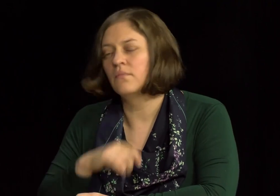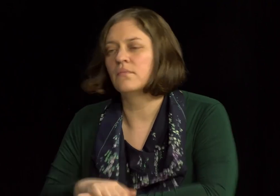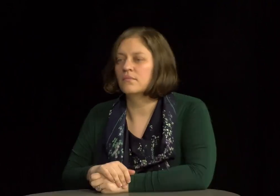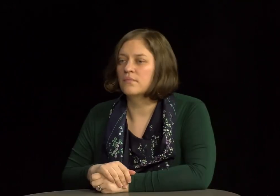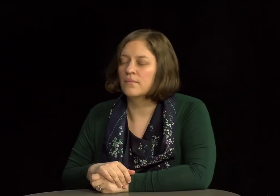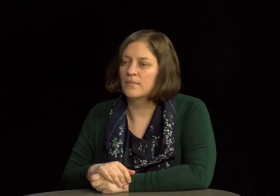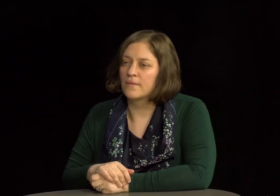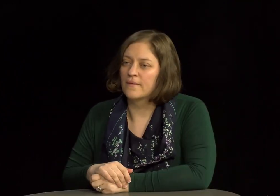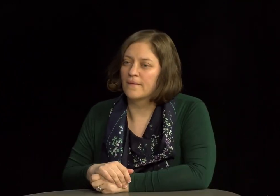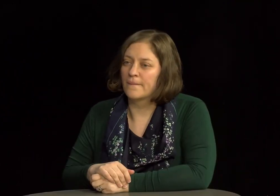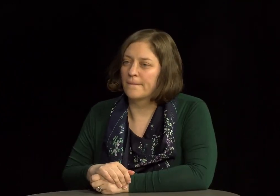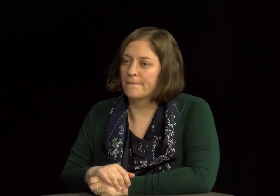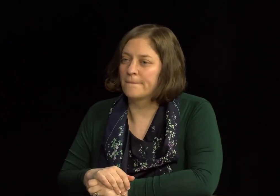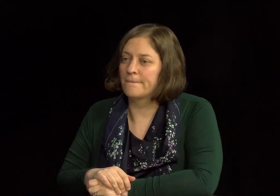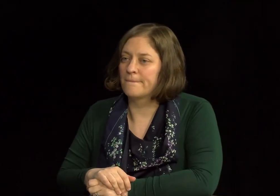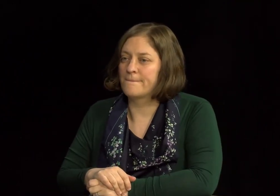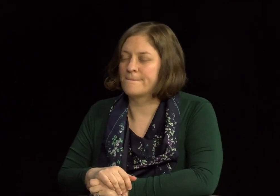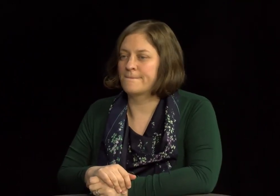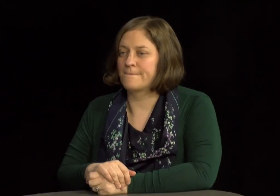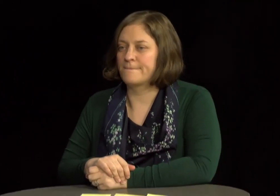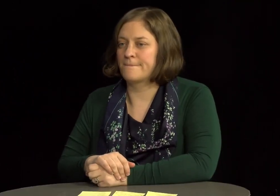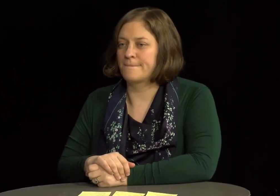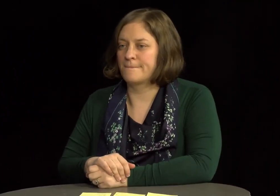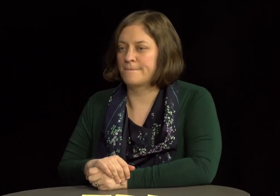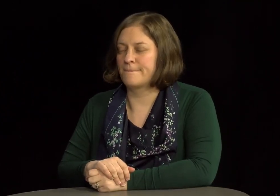if they want to find out about, um, services?